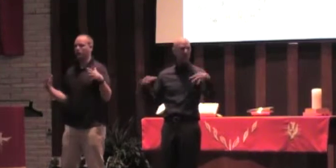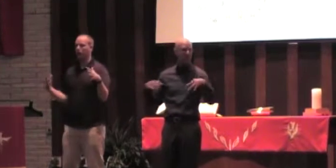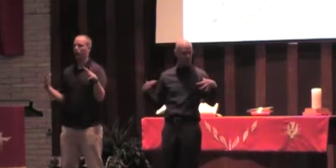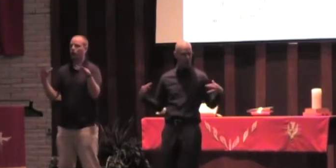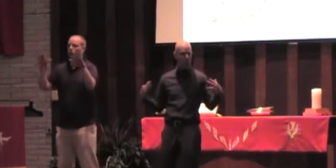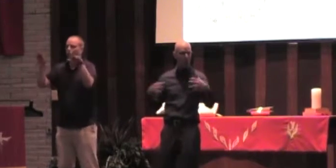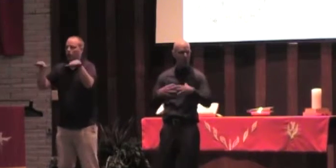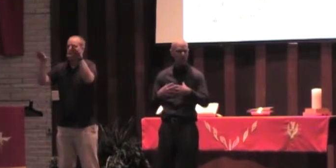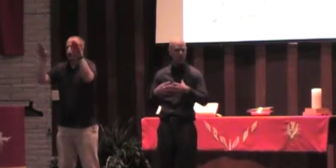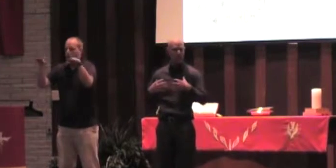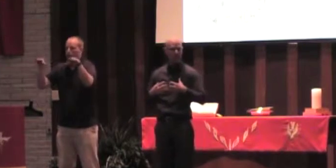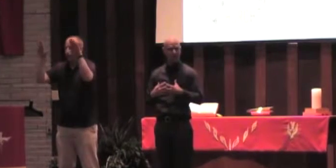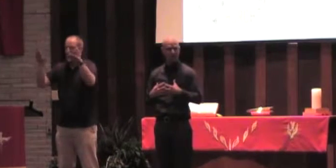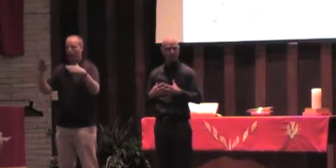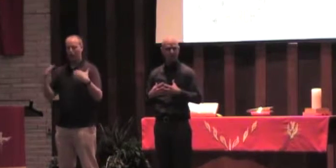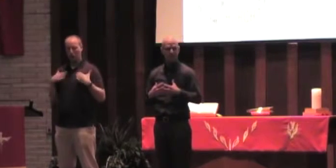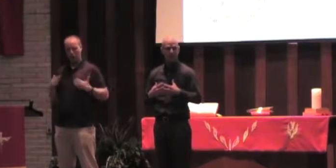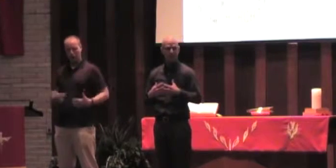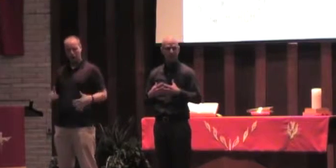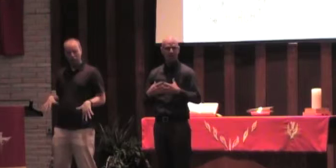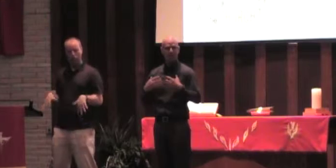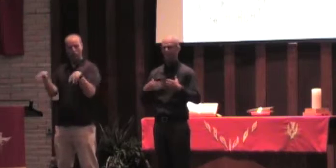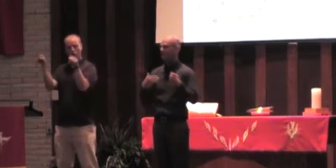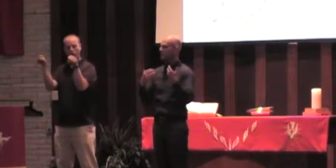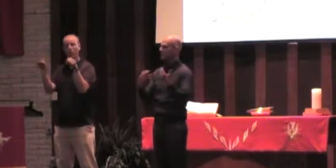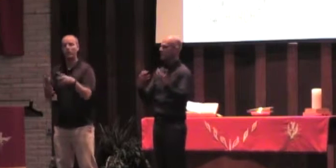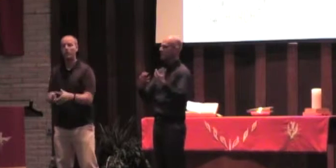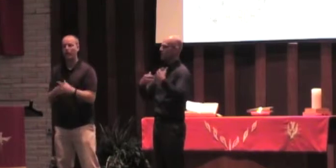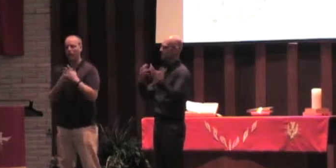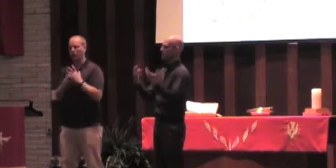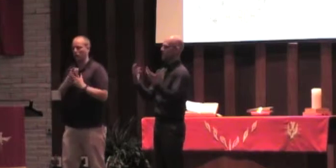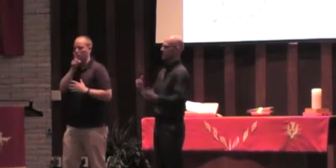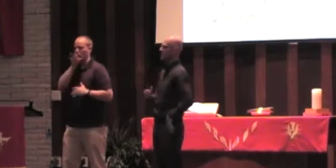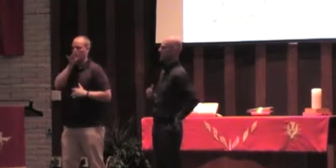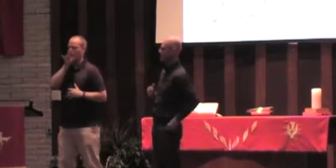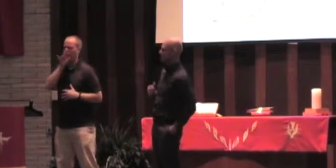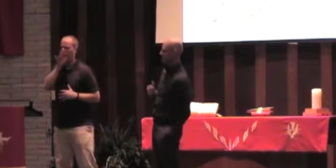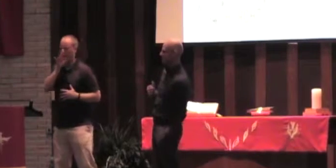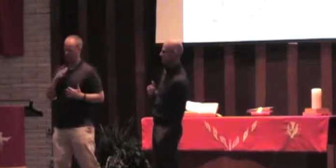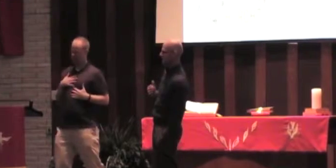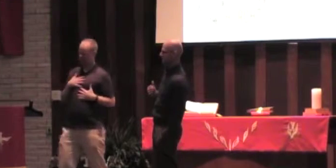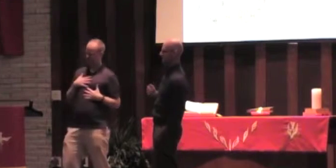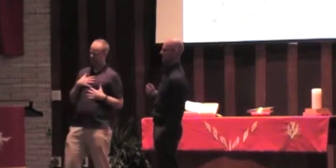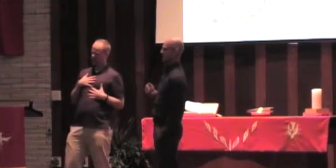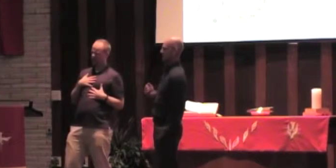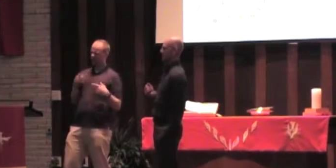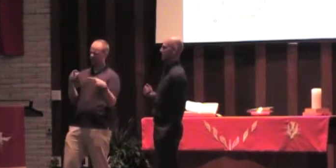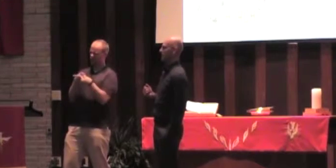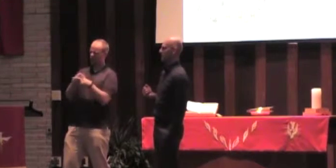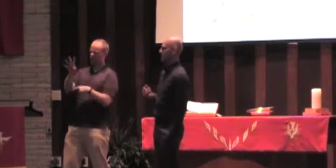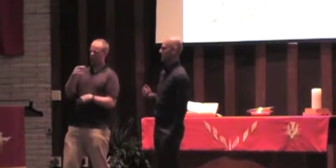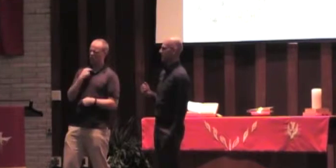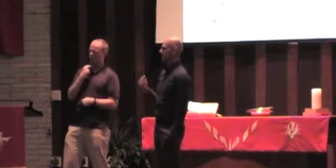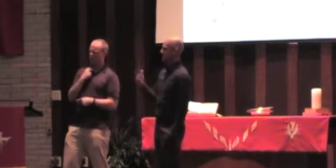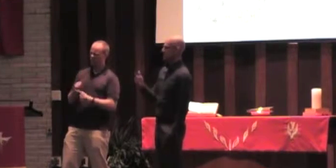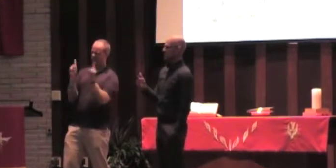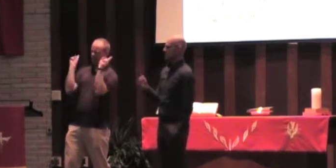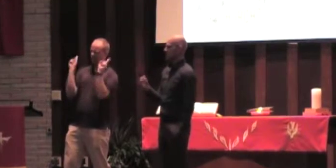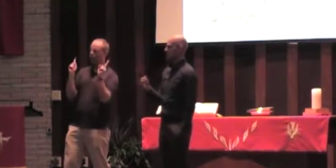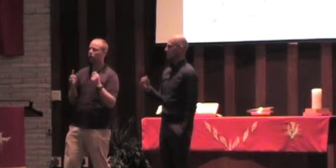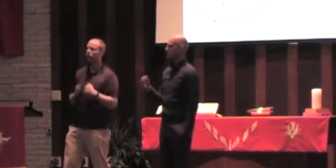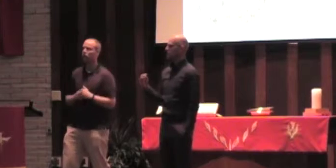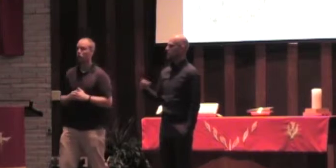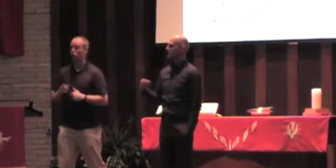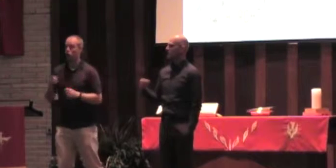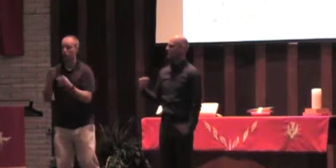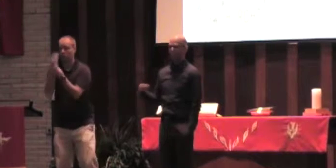if something was taking over her body. And she began to speak with a voice that did not sound like the voice of an elderly woman. And she